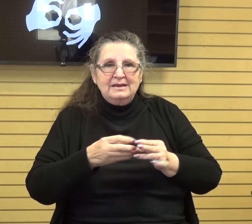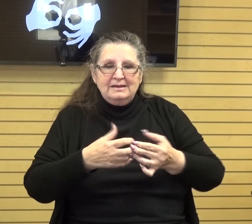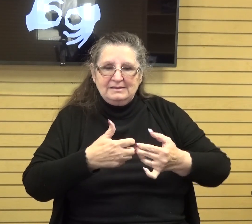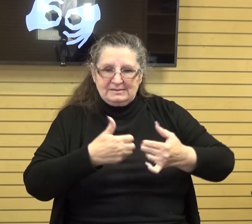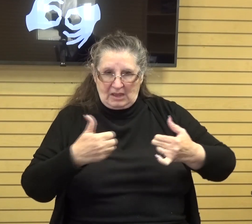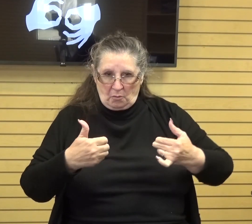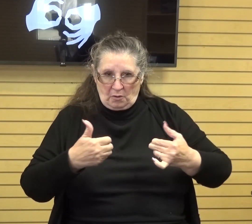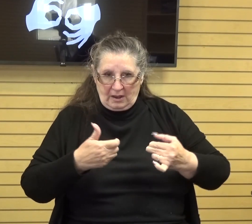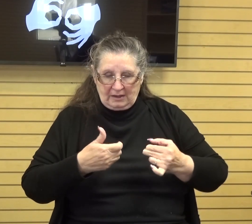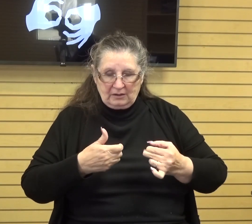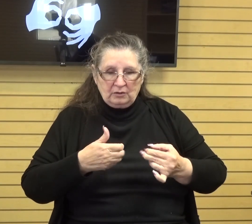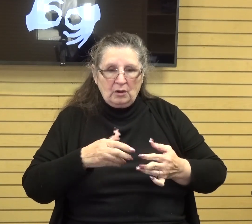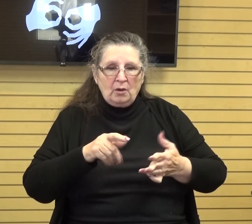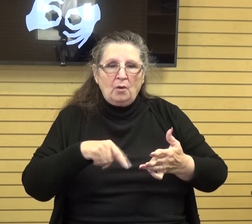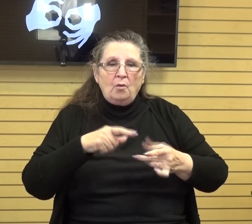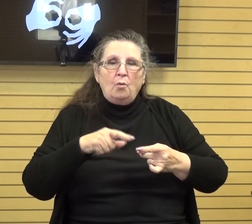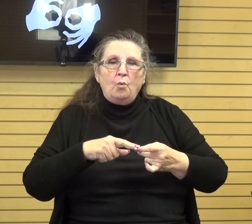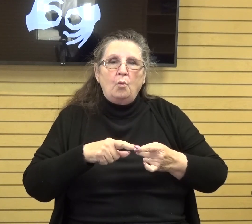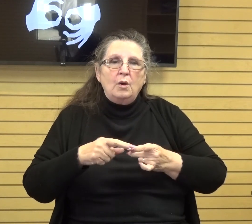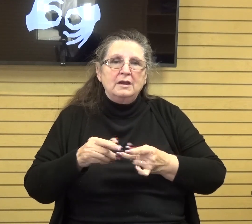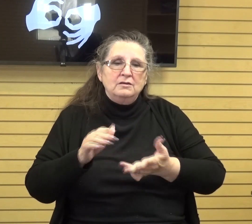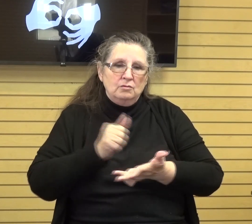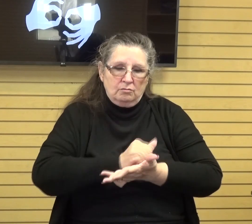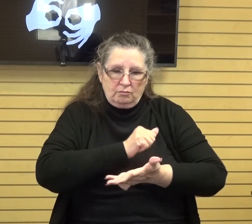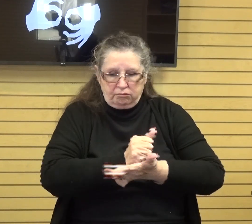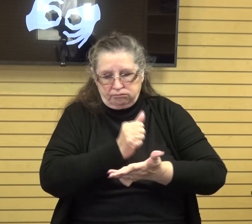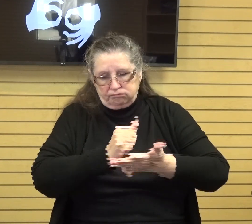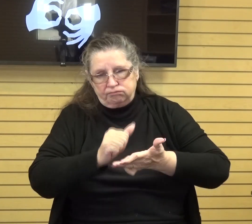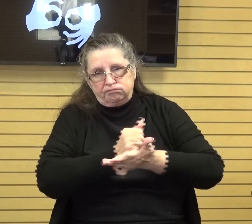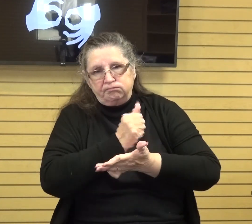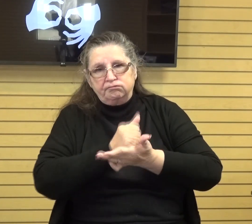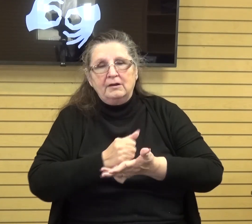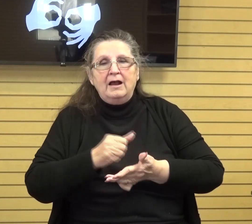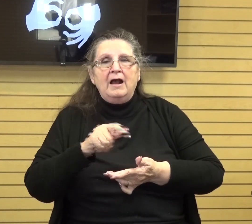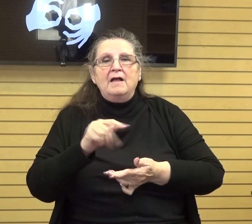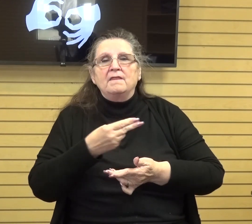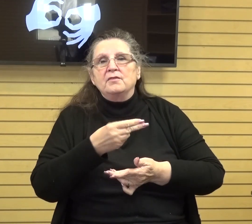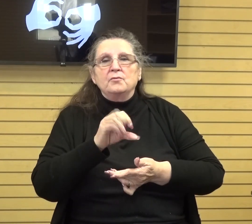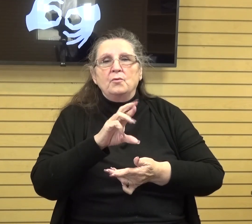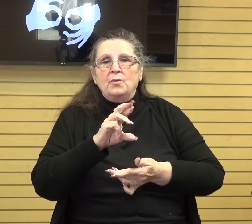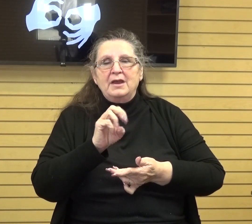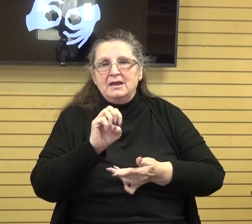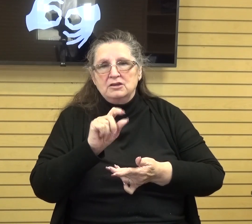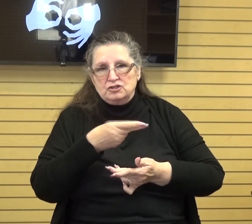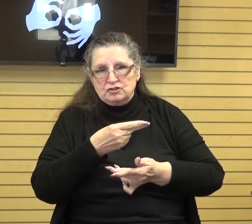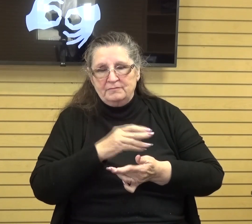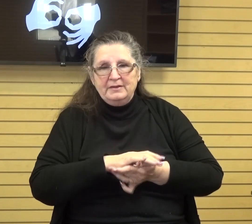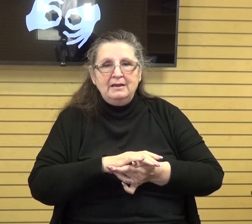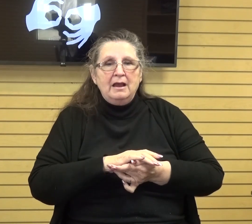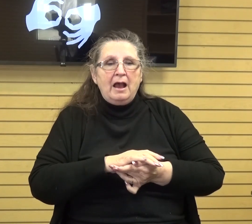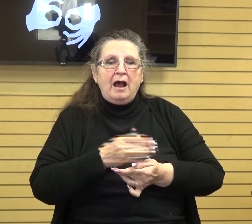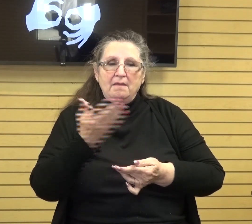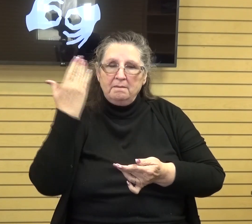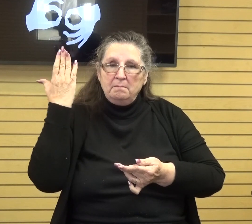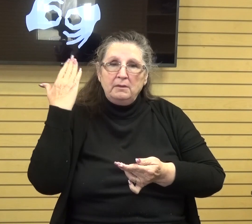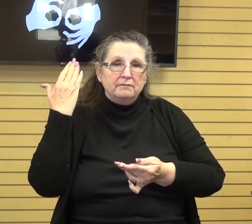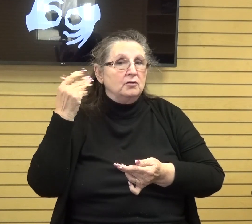in the biblical times it was very they understood what he was saying here through the holy spirit because they had threshing floors